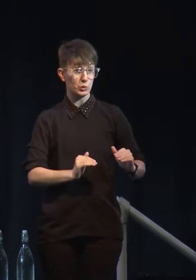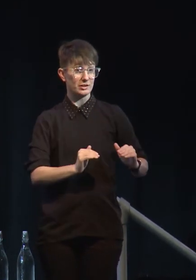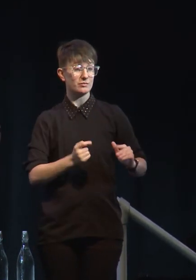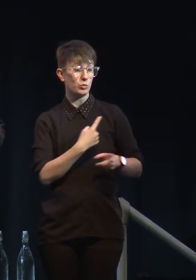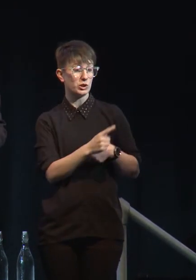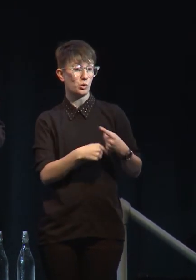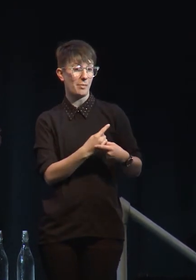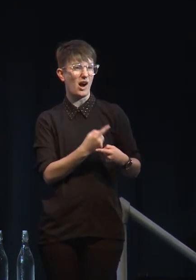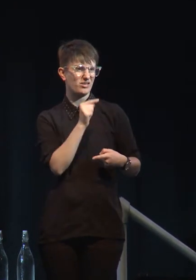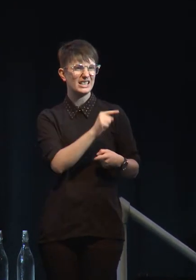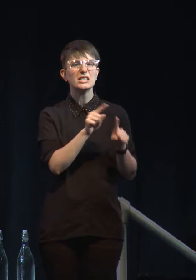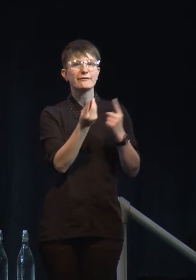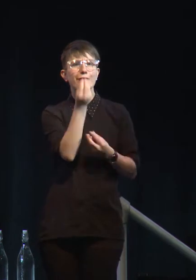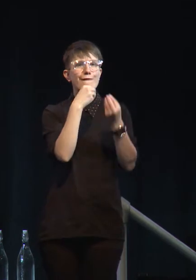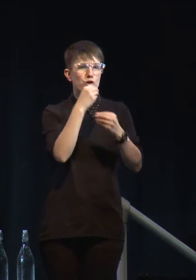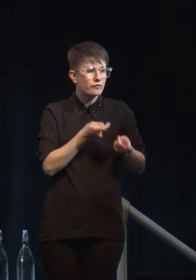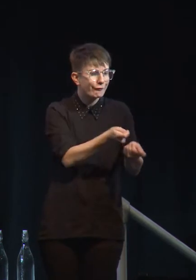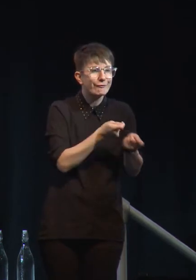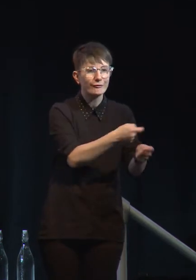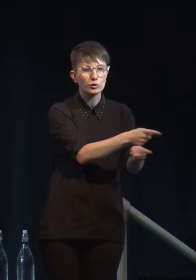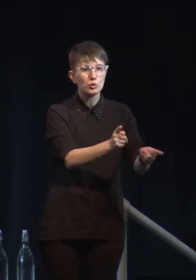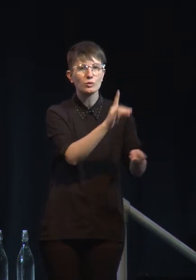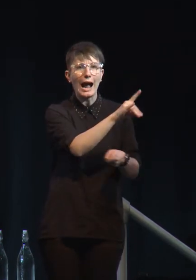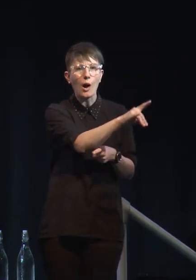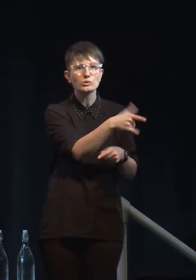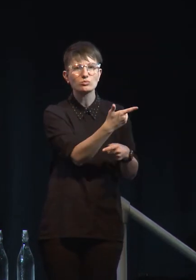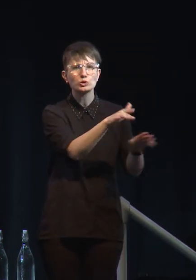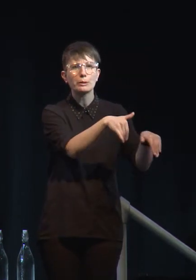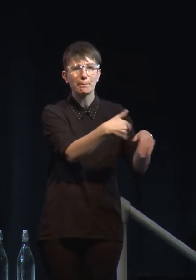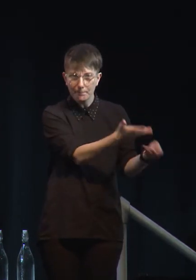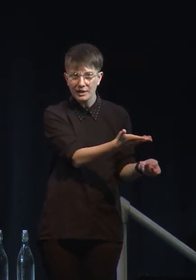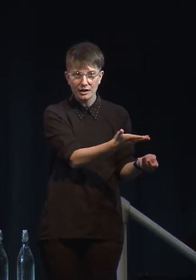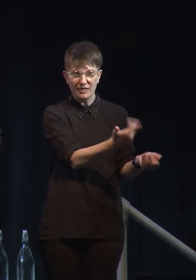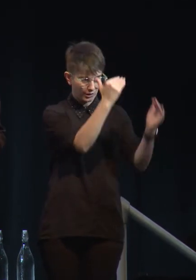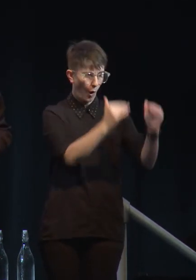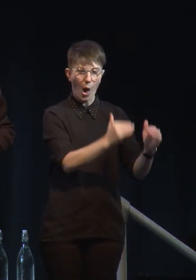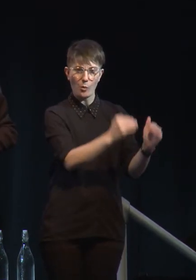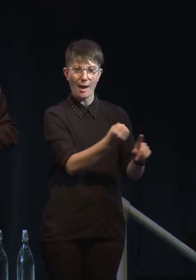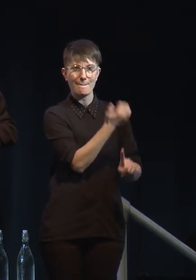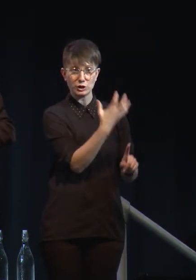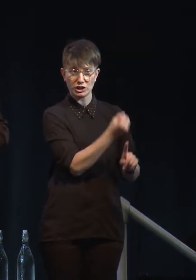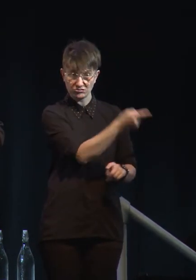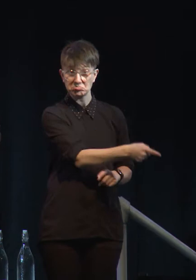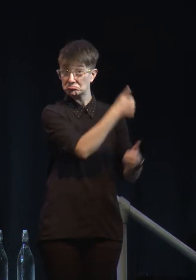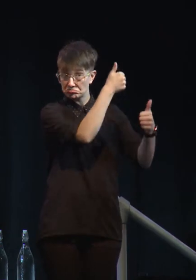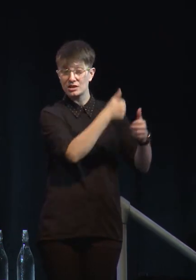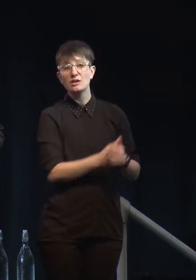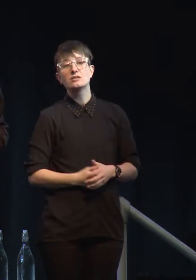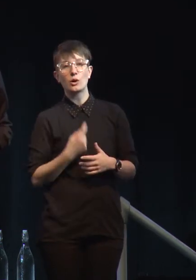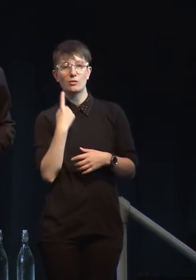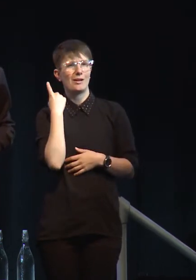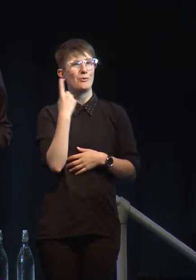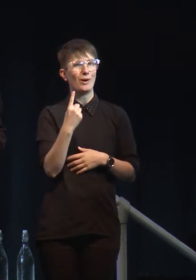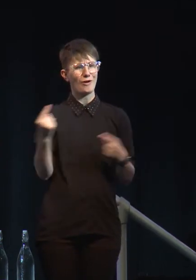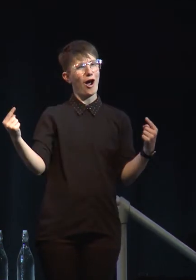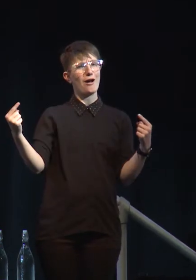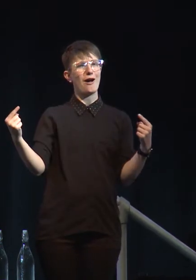methane production feedstocks and so on. And one of the great ironies of, you know, dairy production and beef